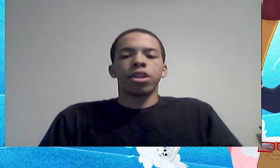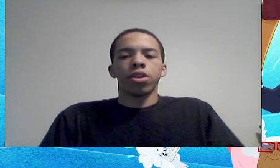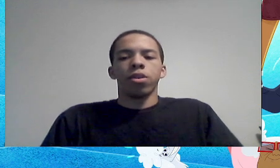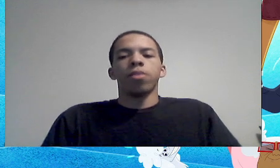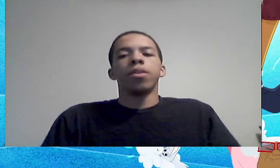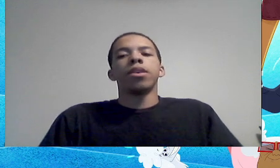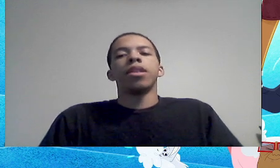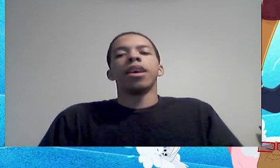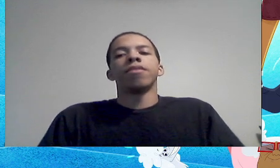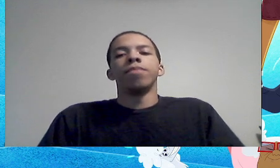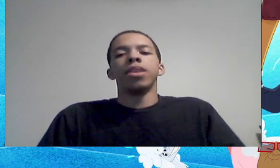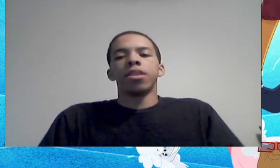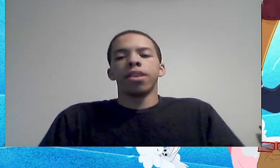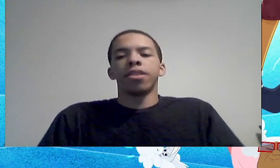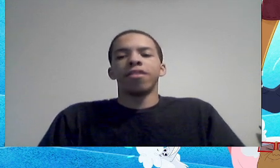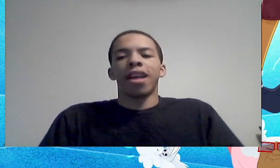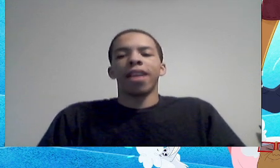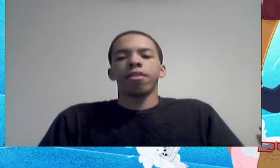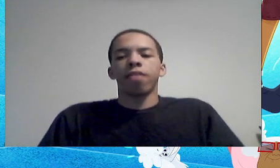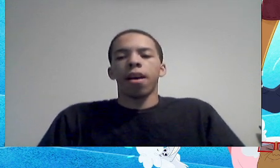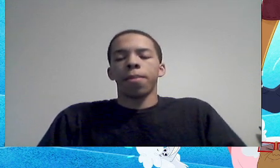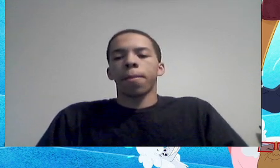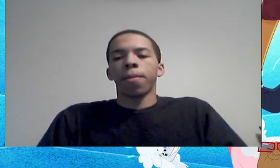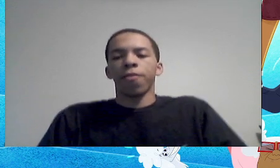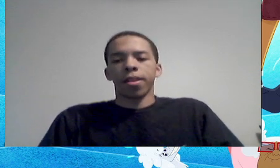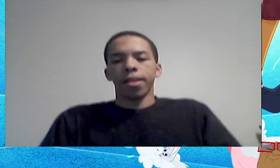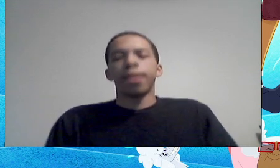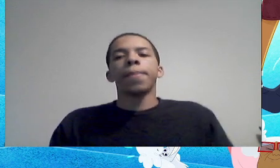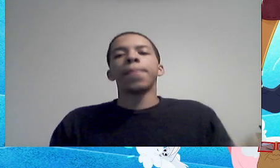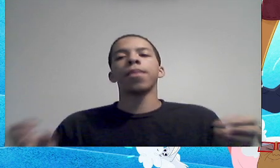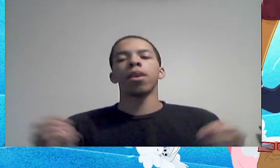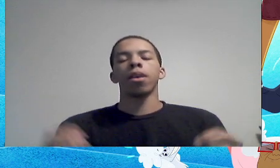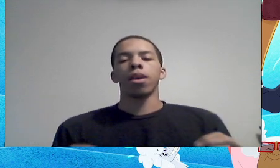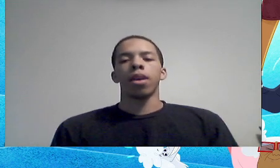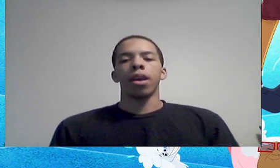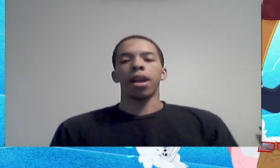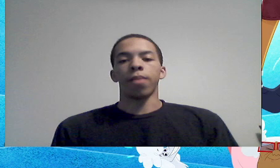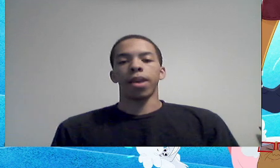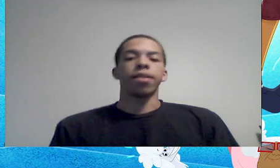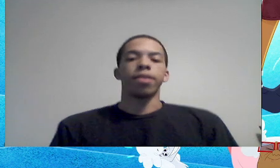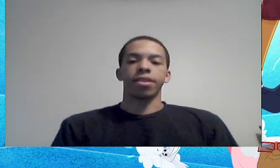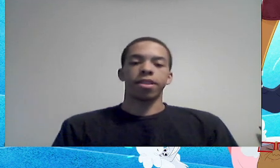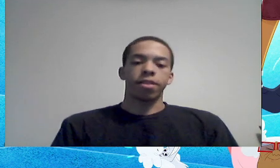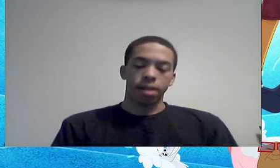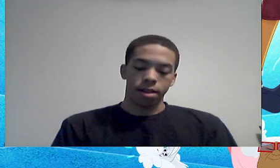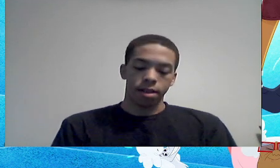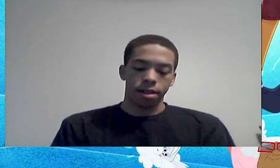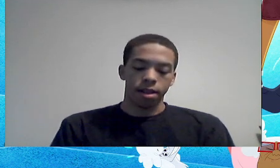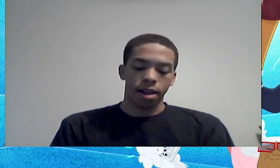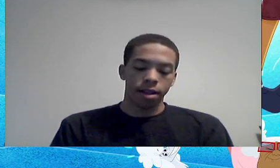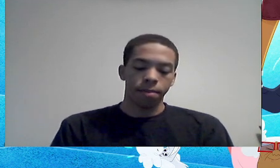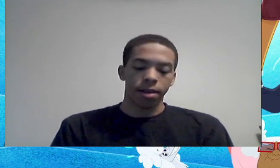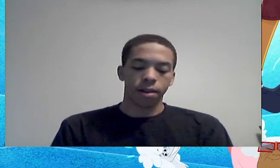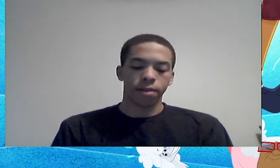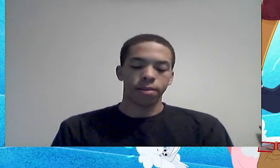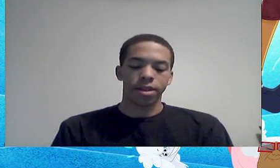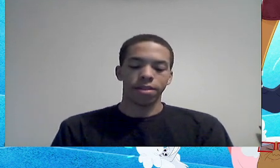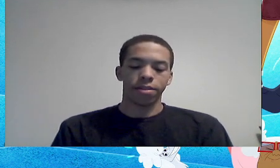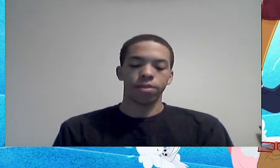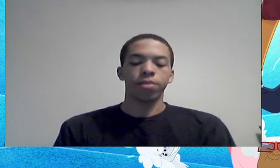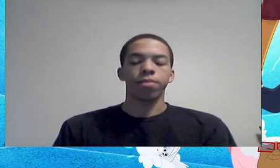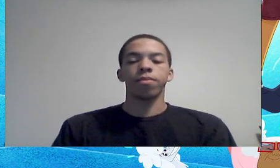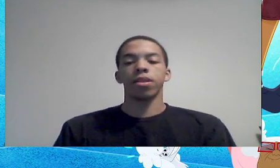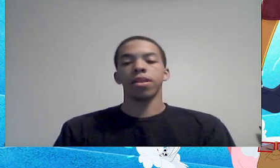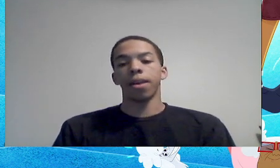in that show that, to me, touches that topic perfectly. Anyway, let's get, now let me go